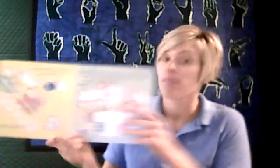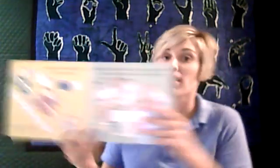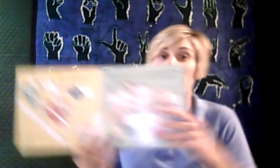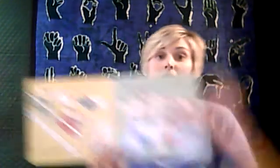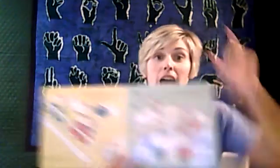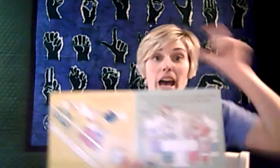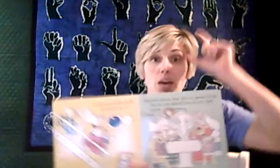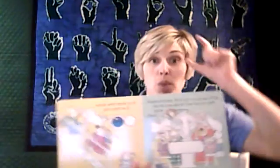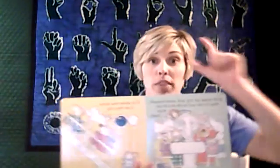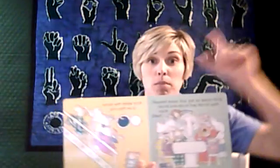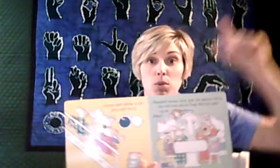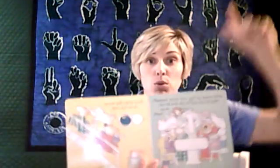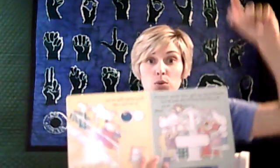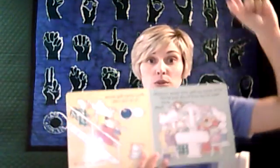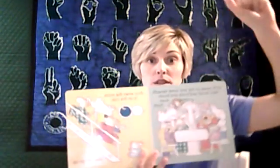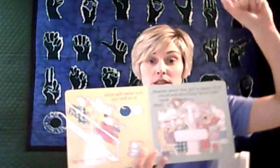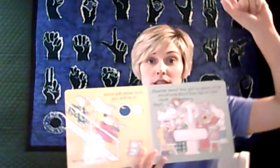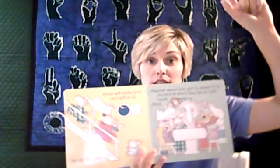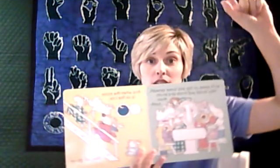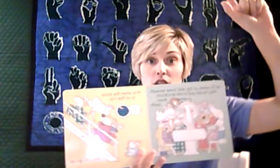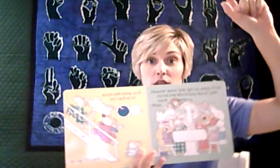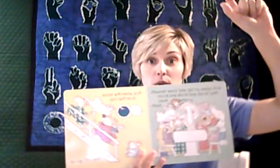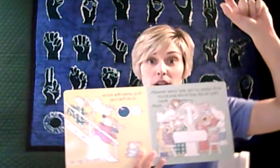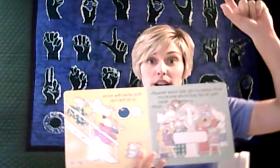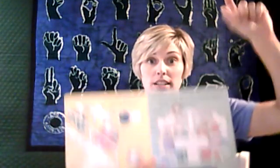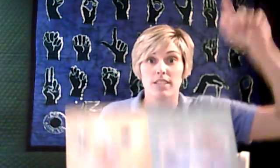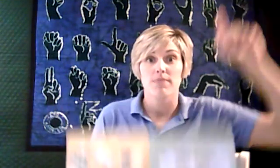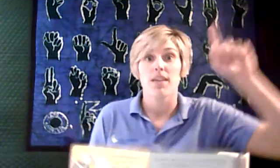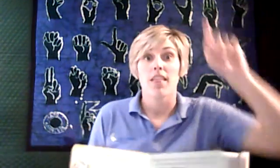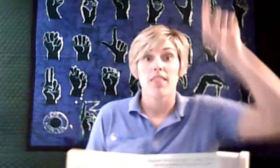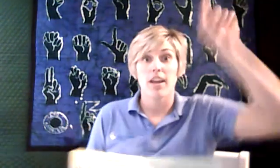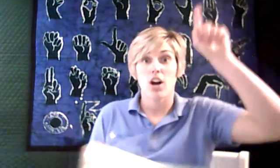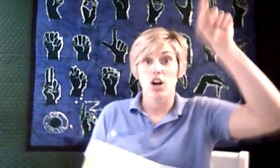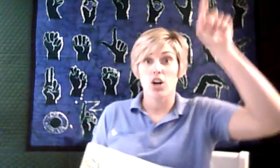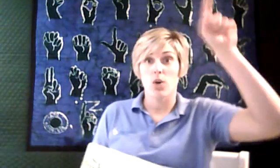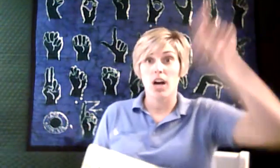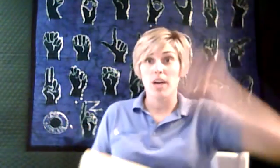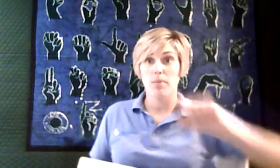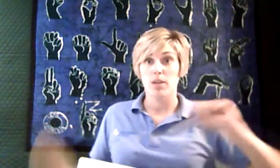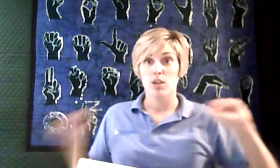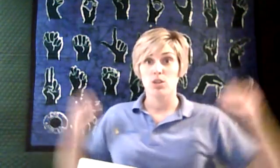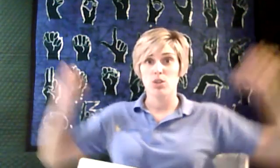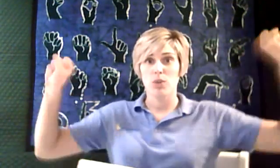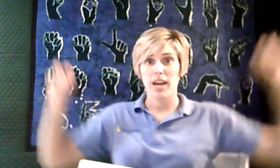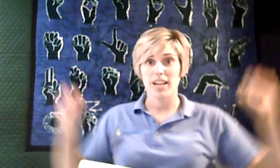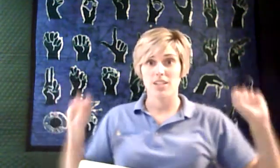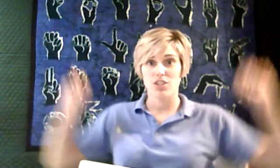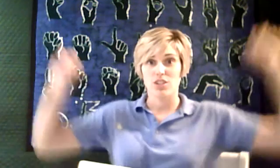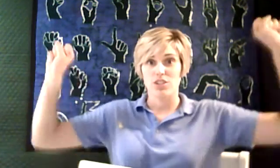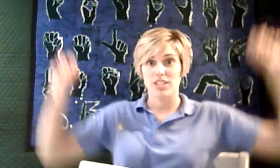And when the moon is on the rise, they all go up to exercise.